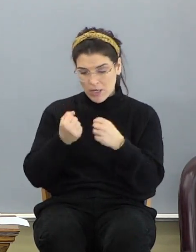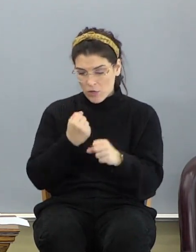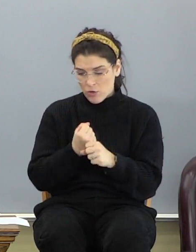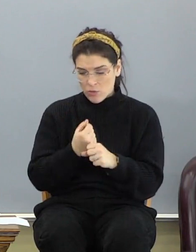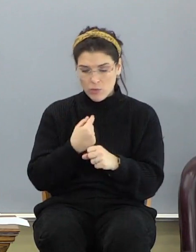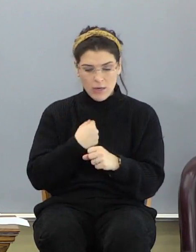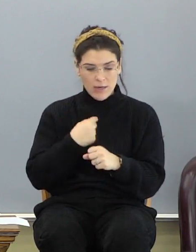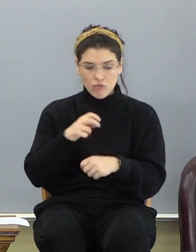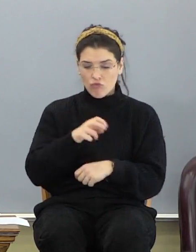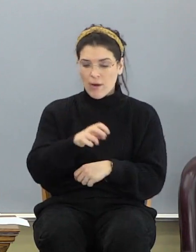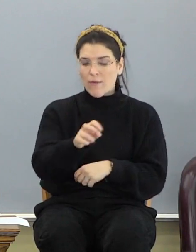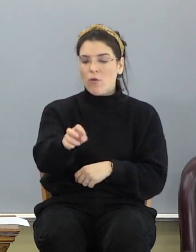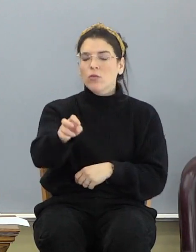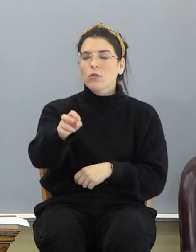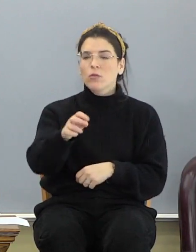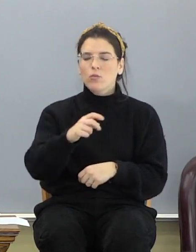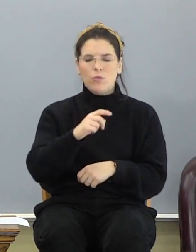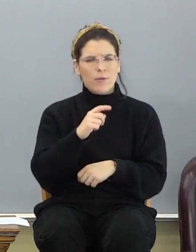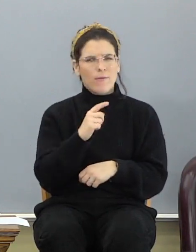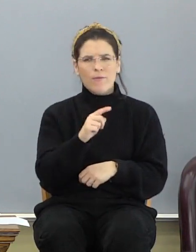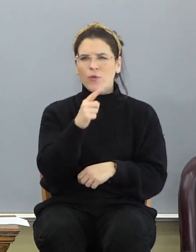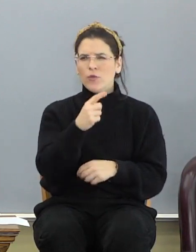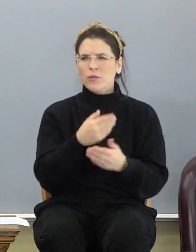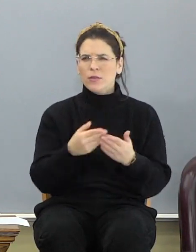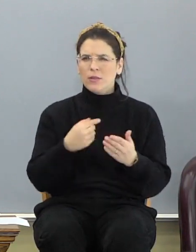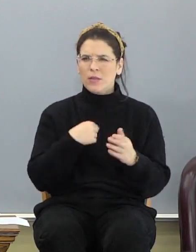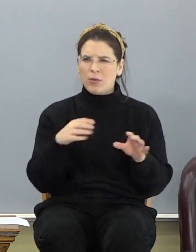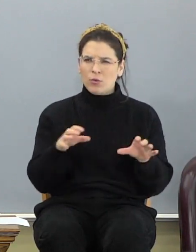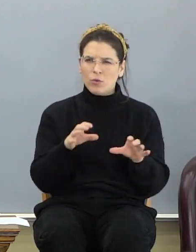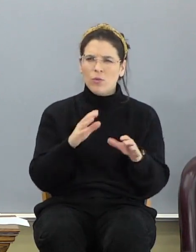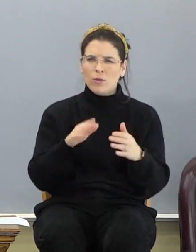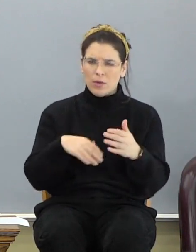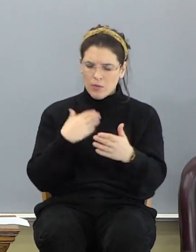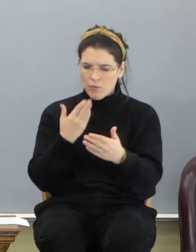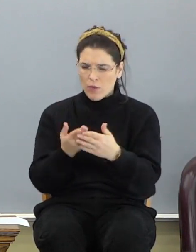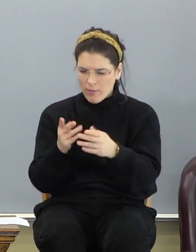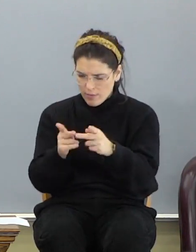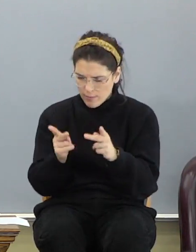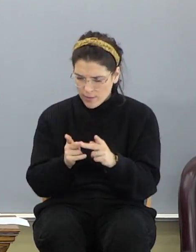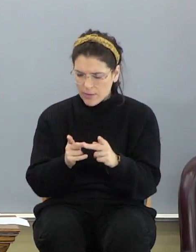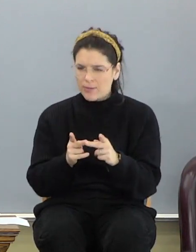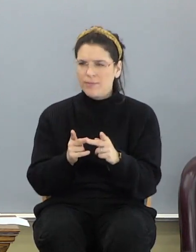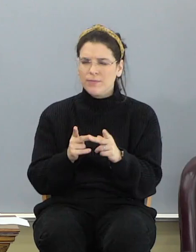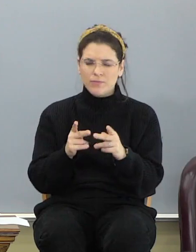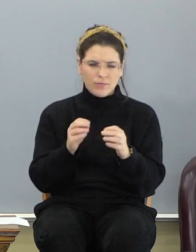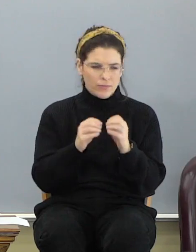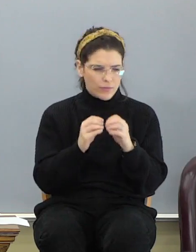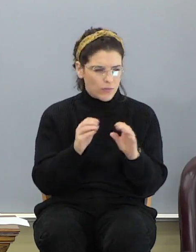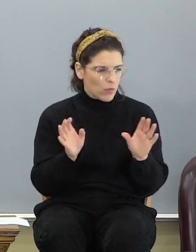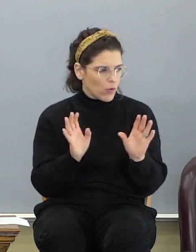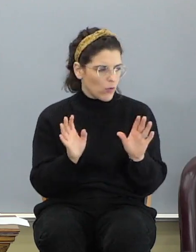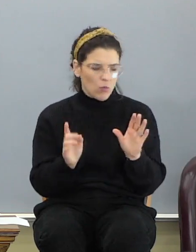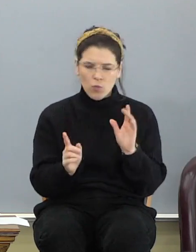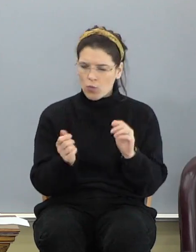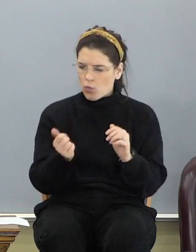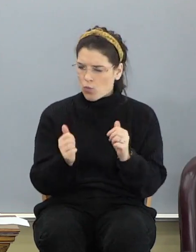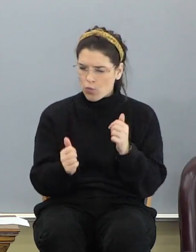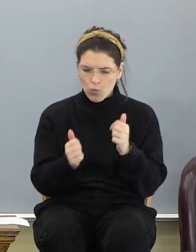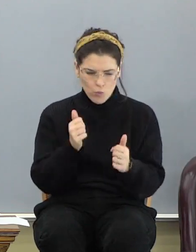I would, one of the first things I would do when I'd get to where I'm going to be for the time, I'd orient myself, which way is north?